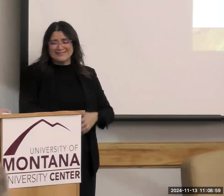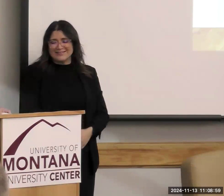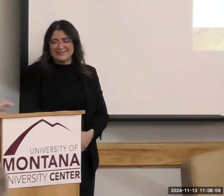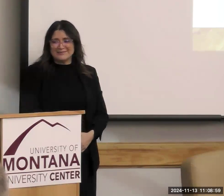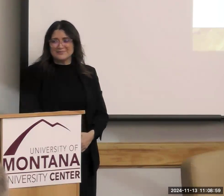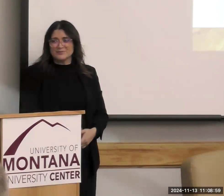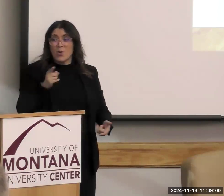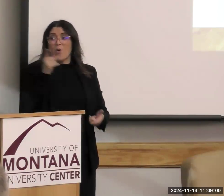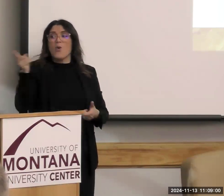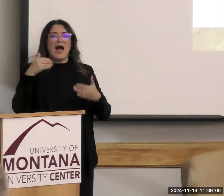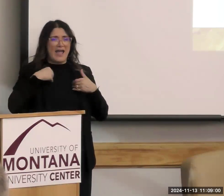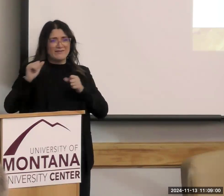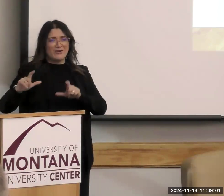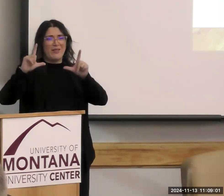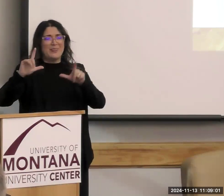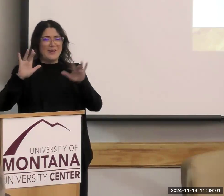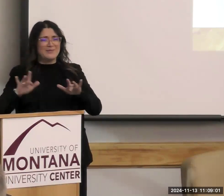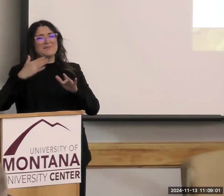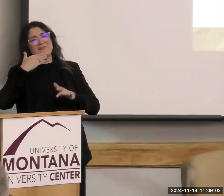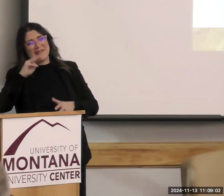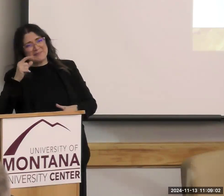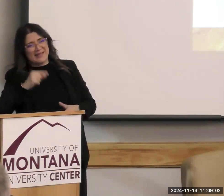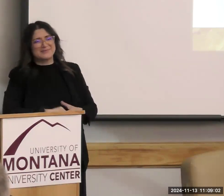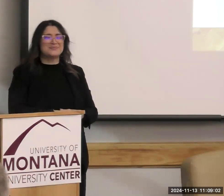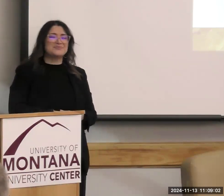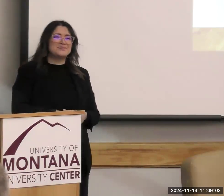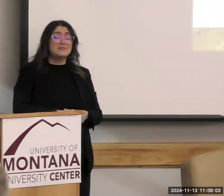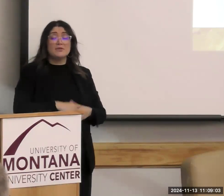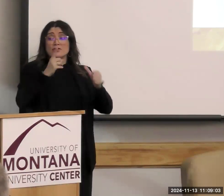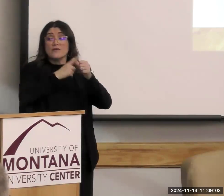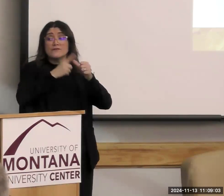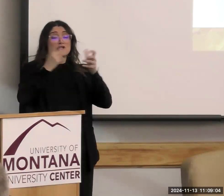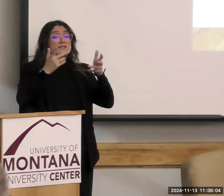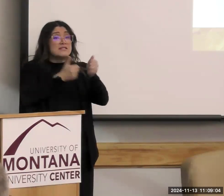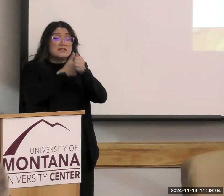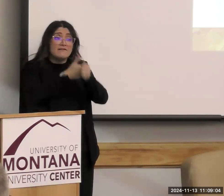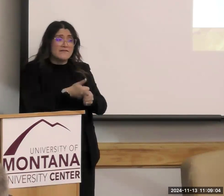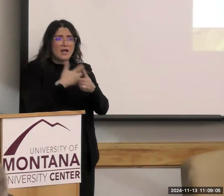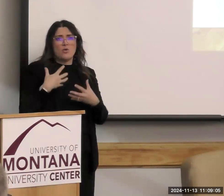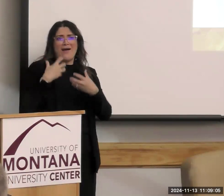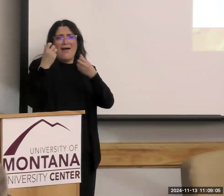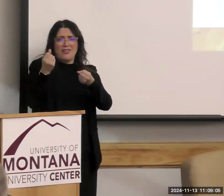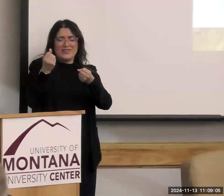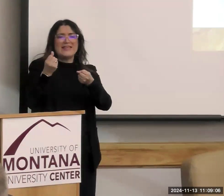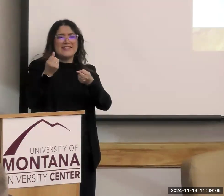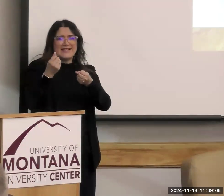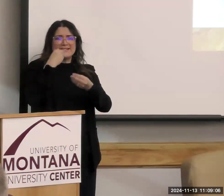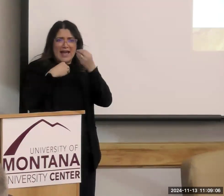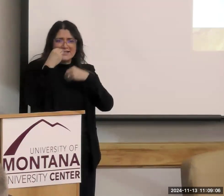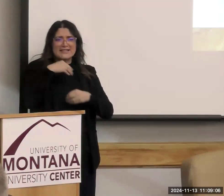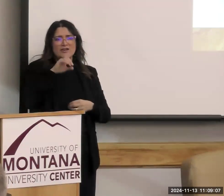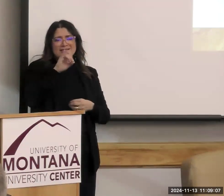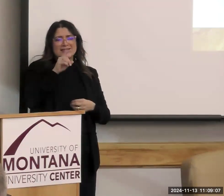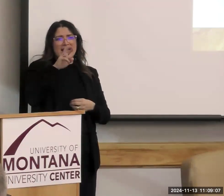But, oh, here we go. I've got it on the screen. Thanks, Meg. Okay, the first is to follow a healthy dietary pattern at every stage of life.